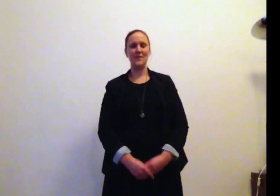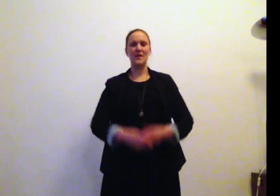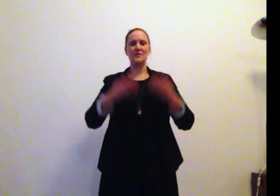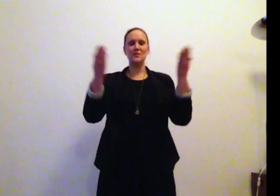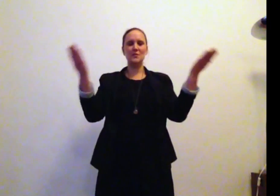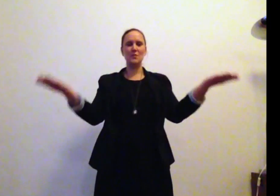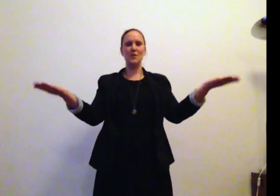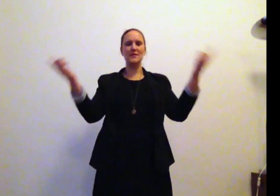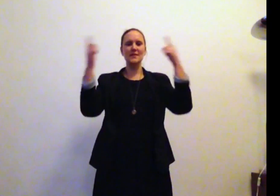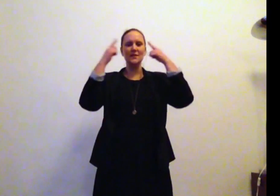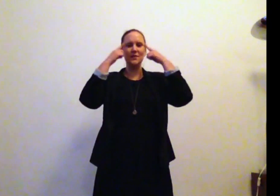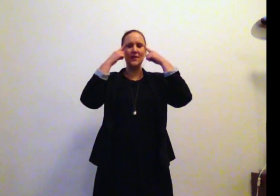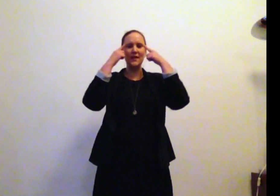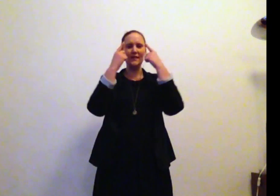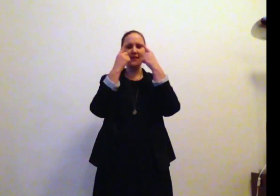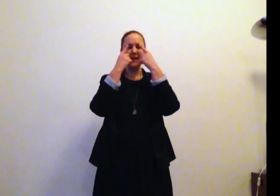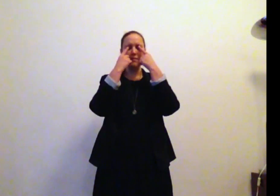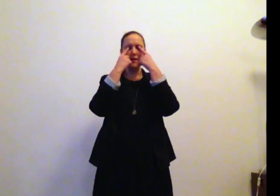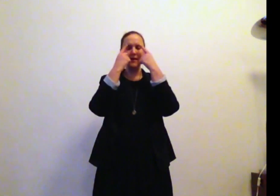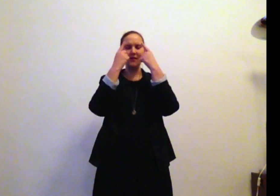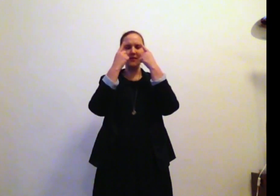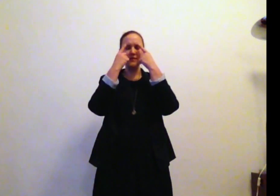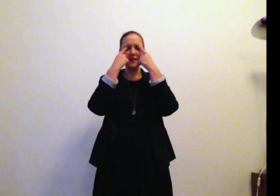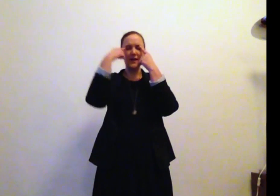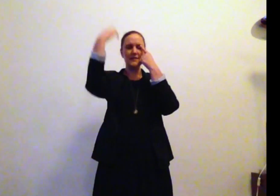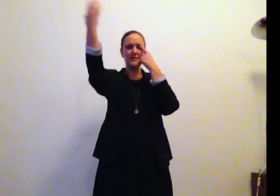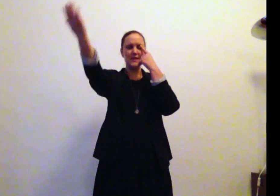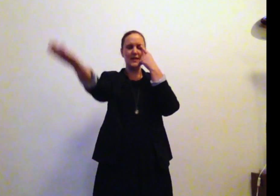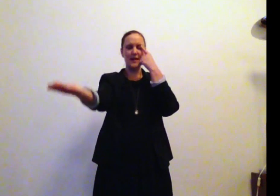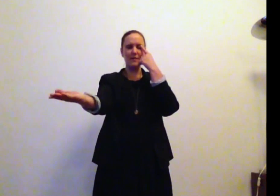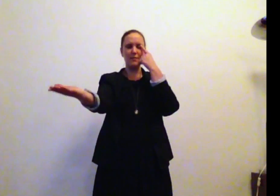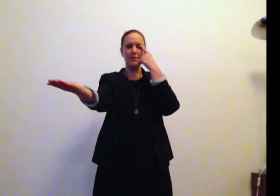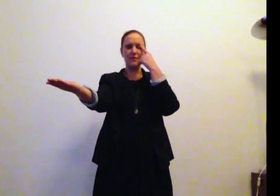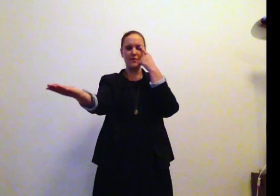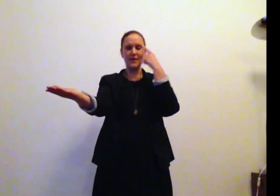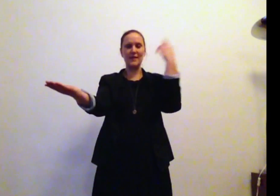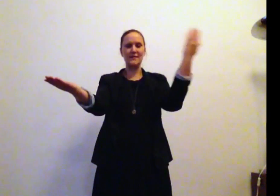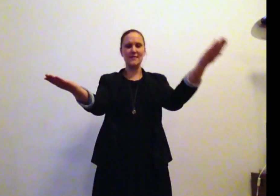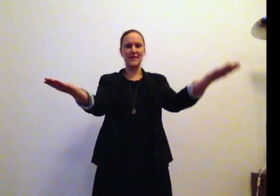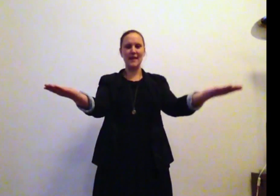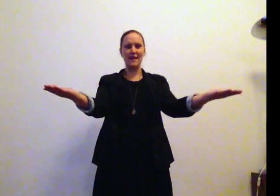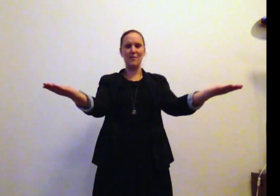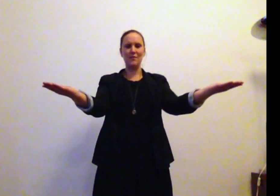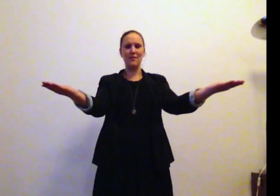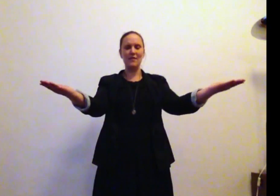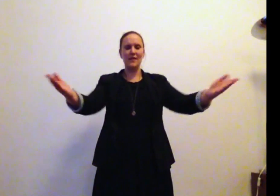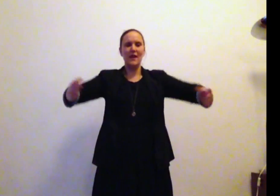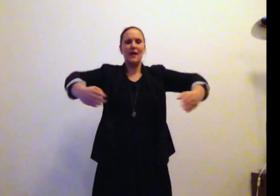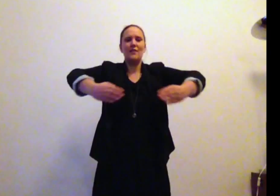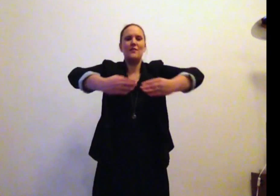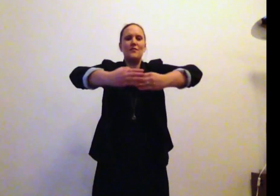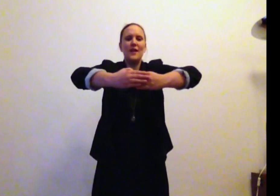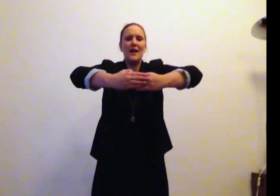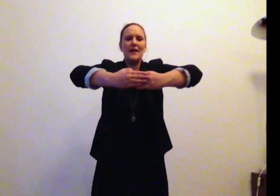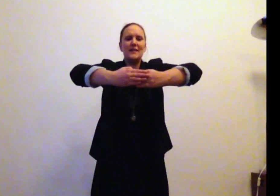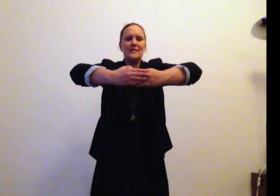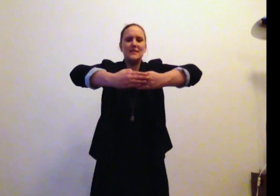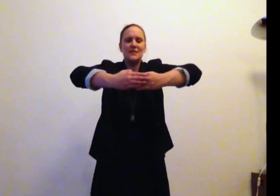So what do you think they made of his eyes? Sing Aberro Vane, Sing Aberro Lynn The finest dishes